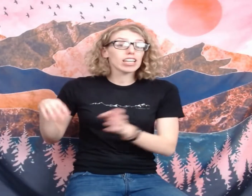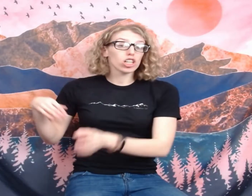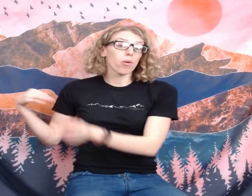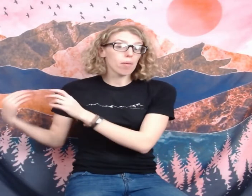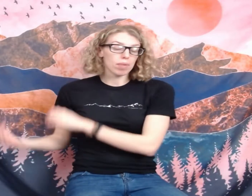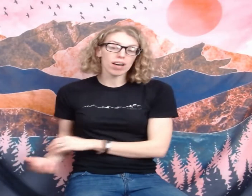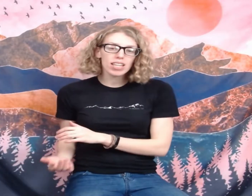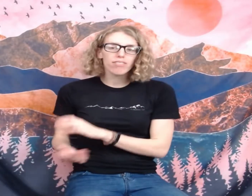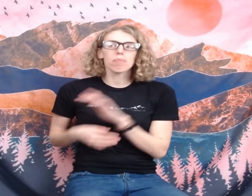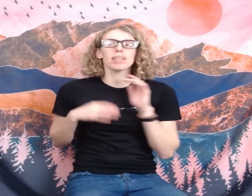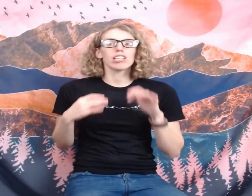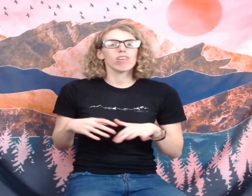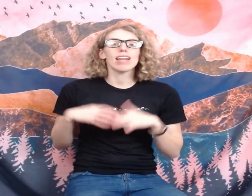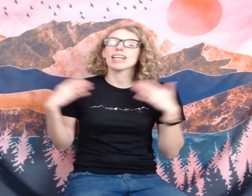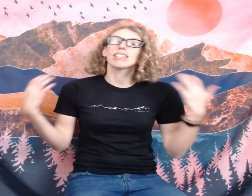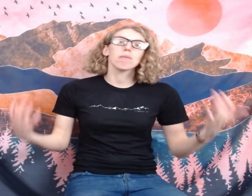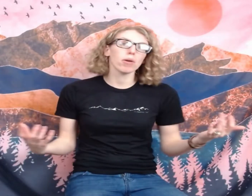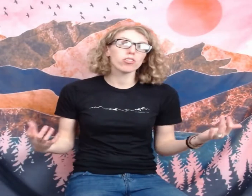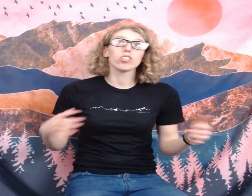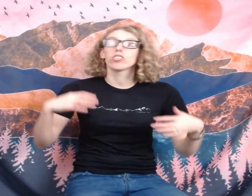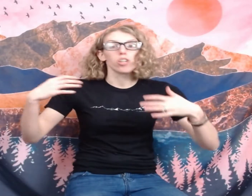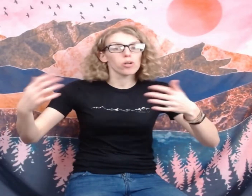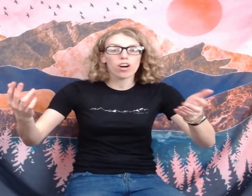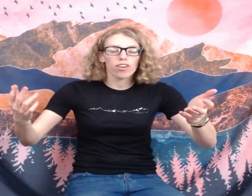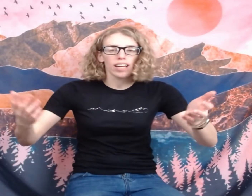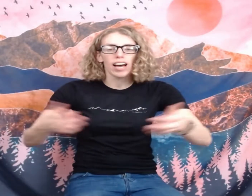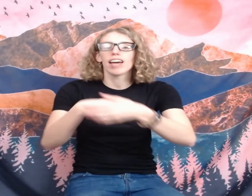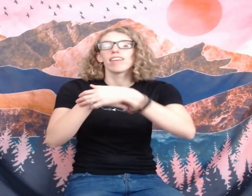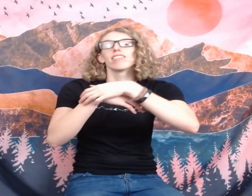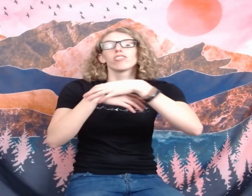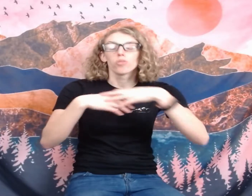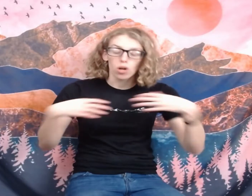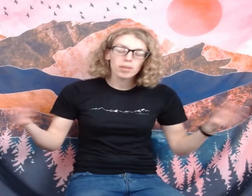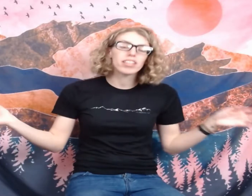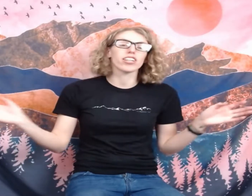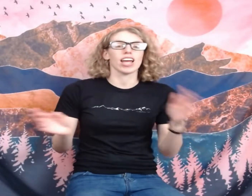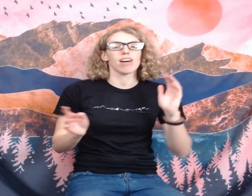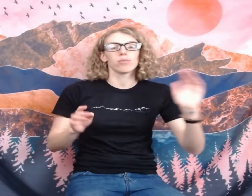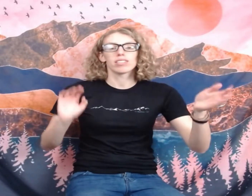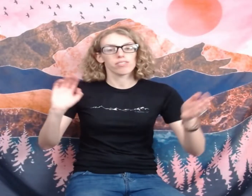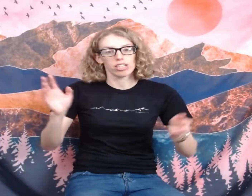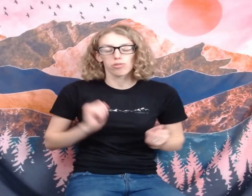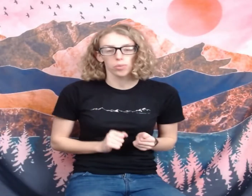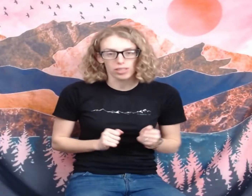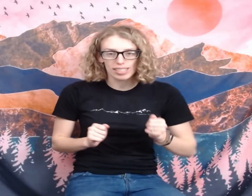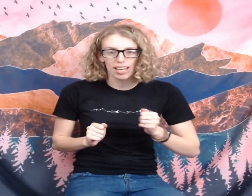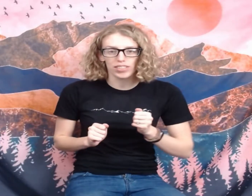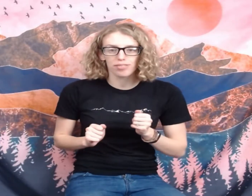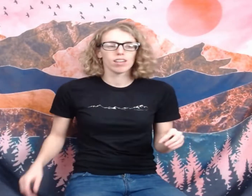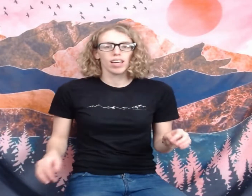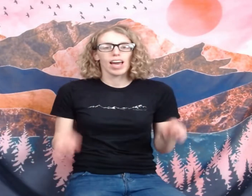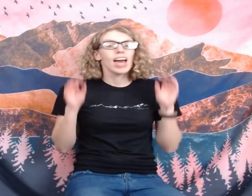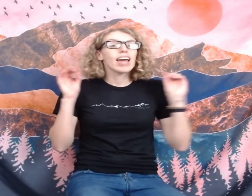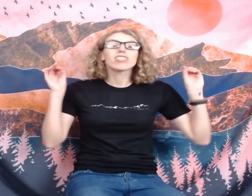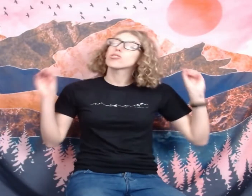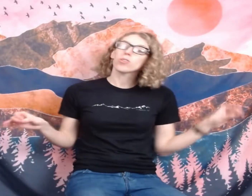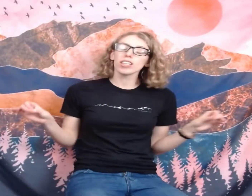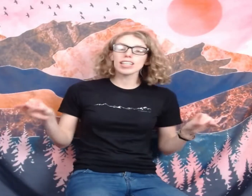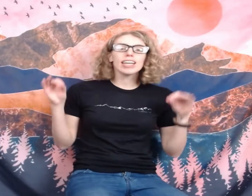can go above seven but that's in a typical go to REI normally you're gonna have once it range from one to seven. Historically